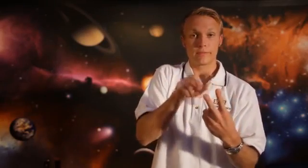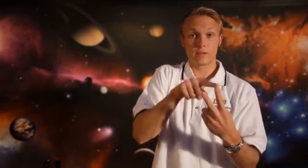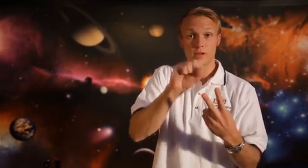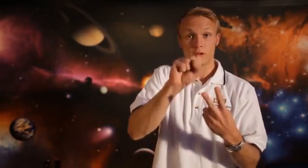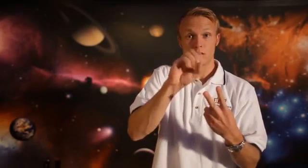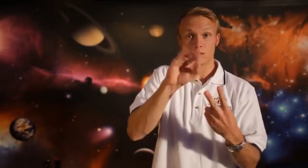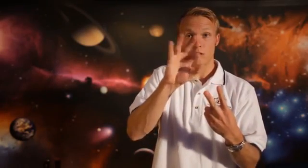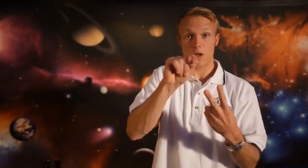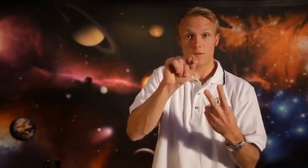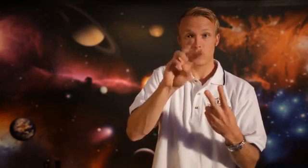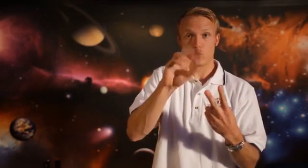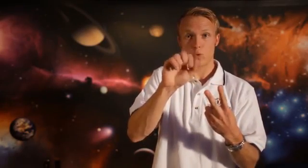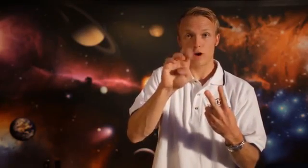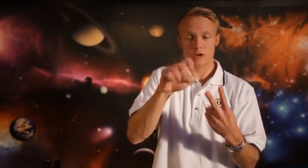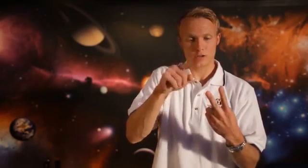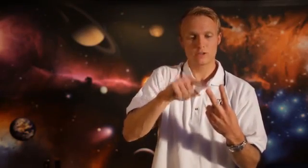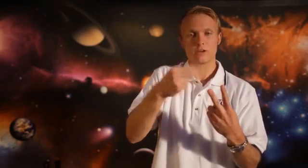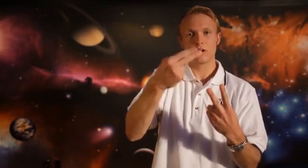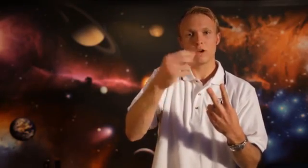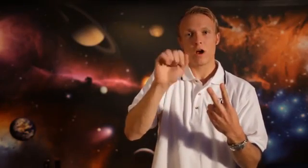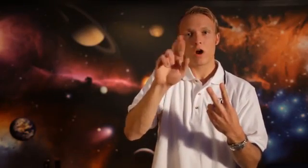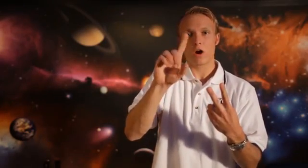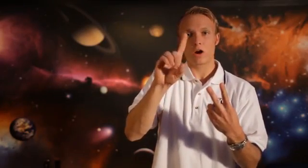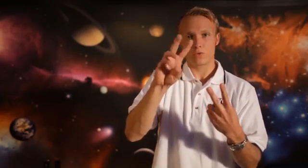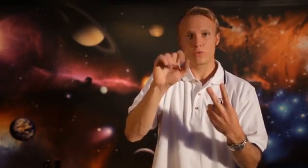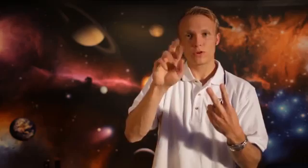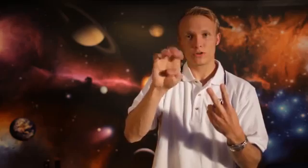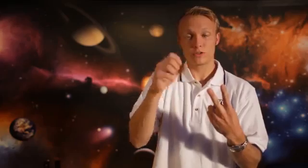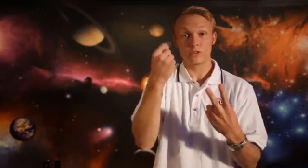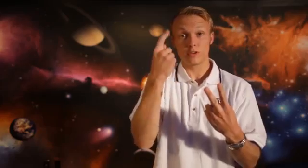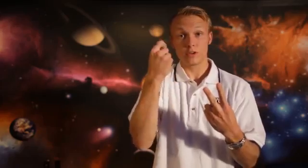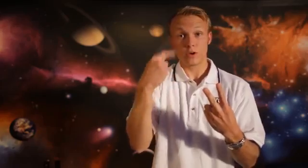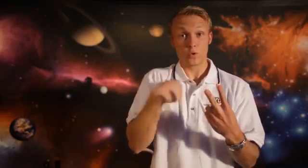elements, software and hardware.